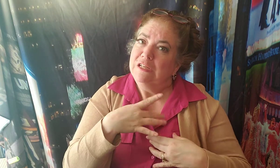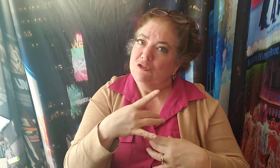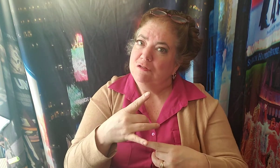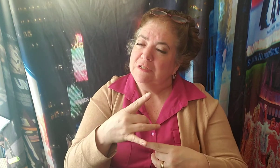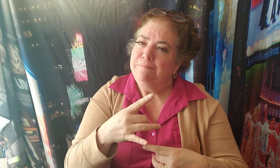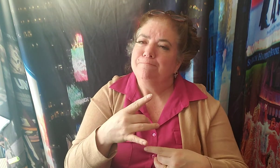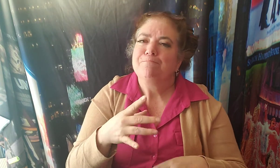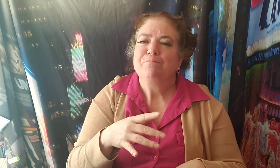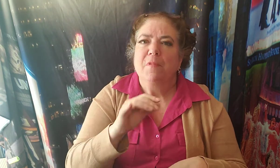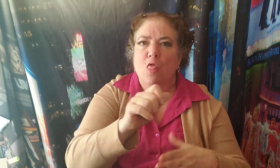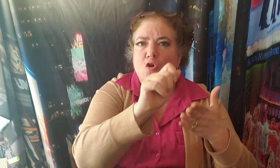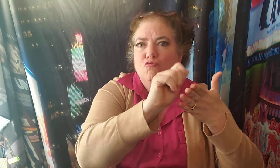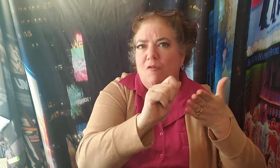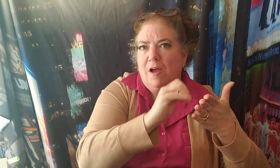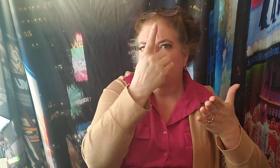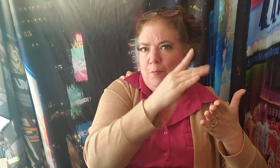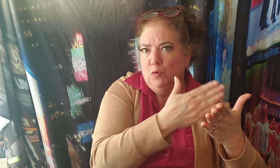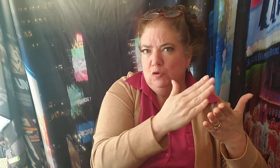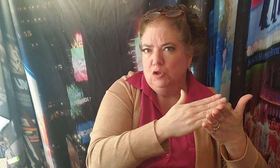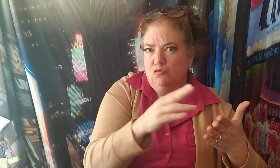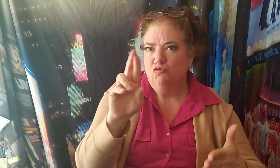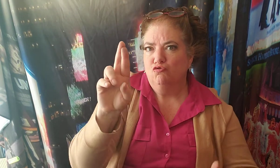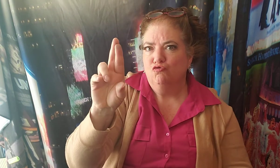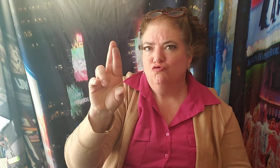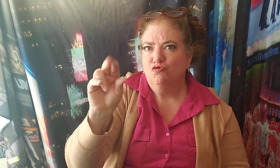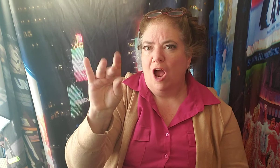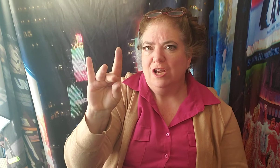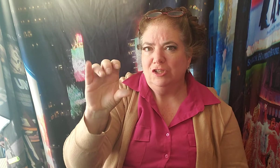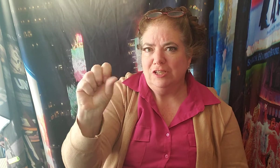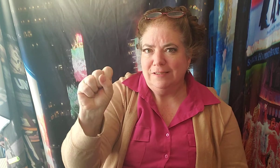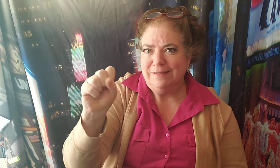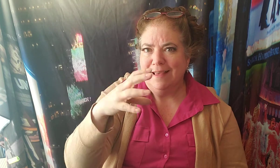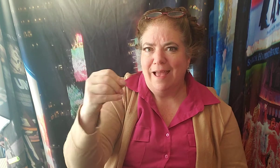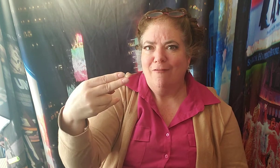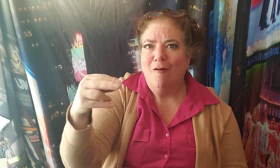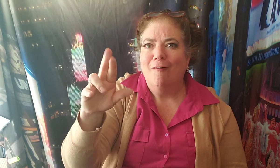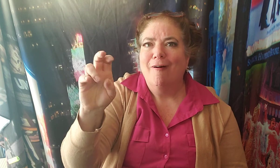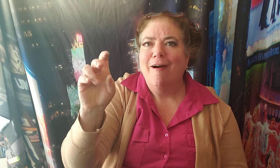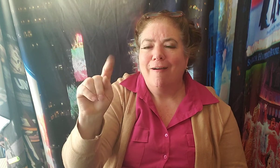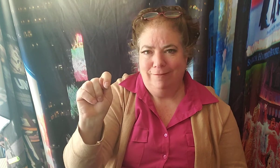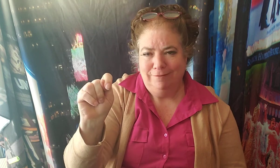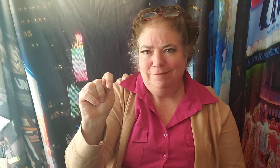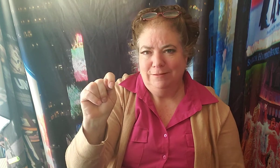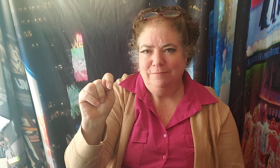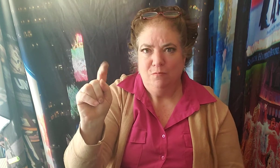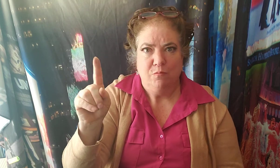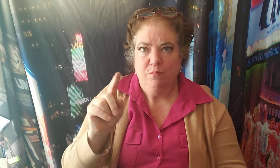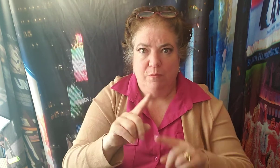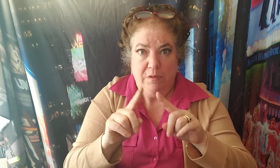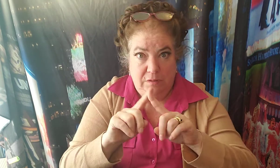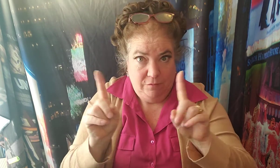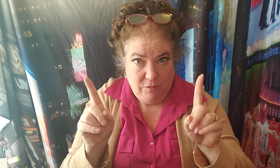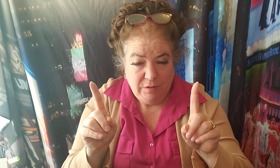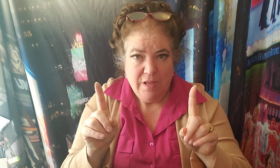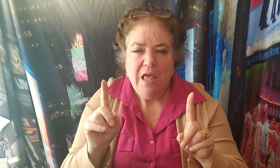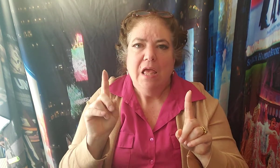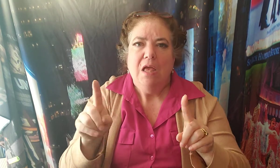director, George Abbott. Pal Joey was based on the stories of John O'Hara. How perfect for St.